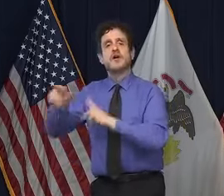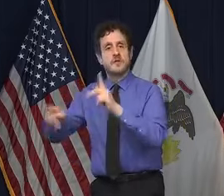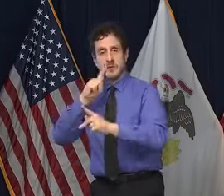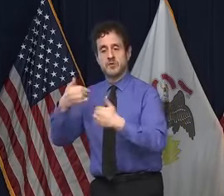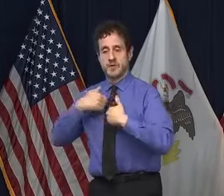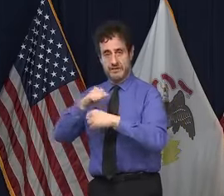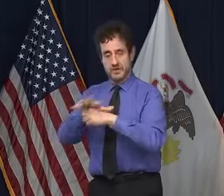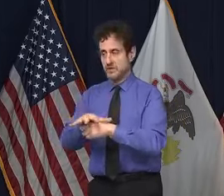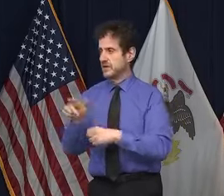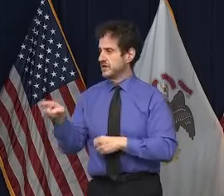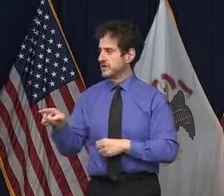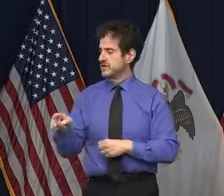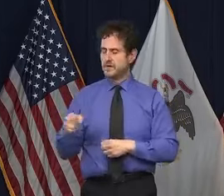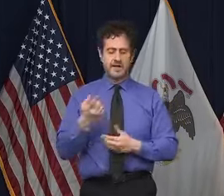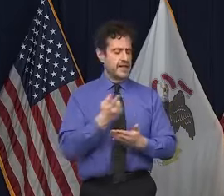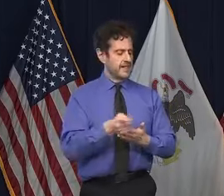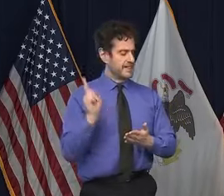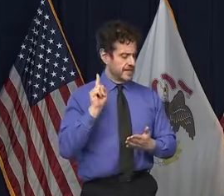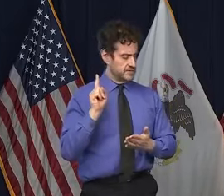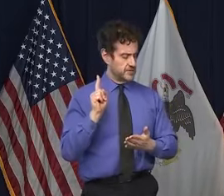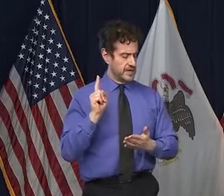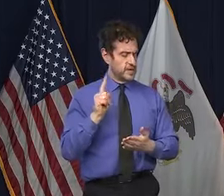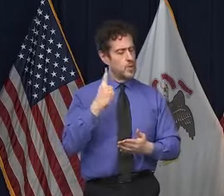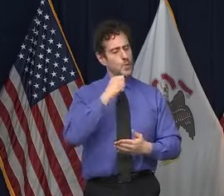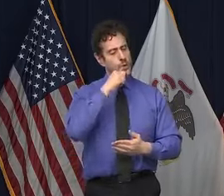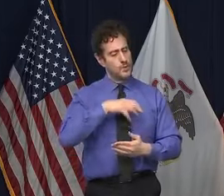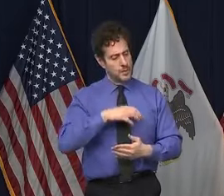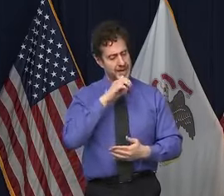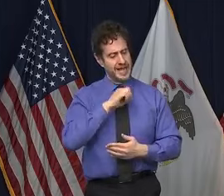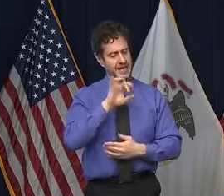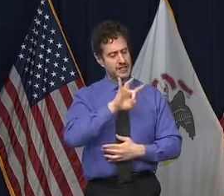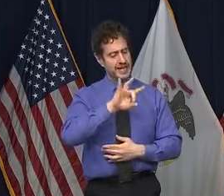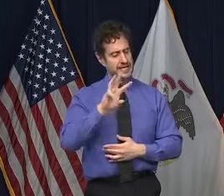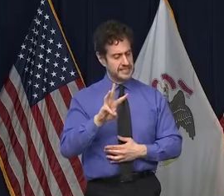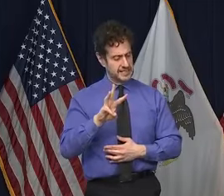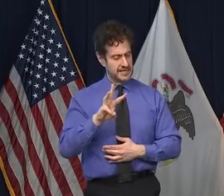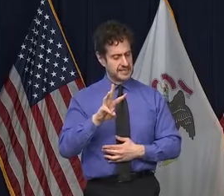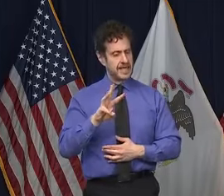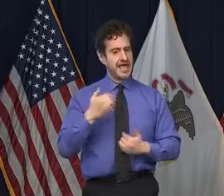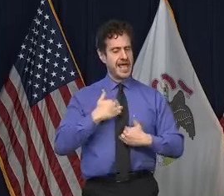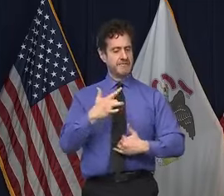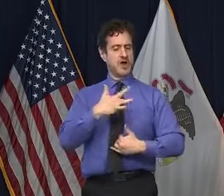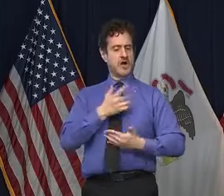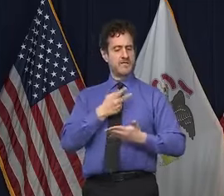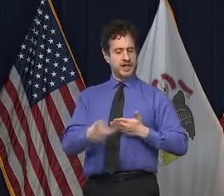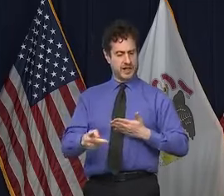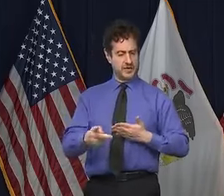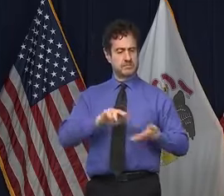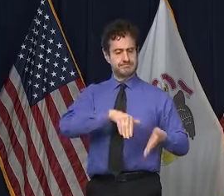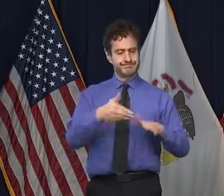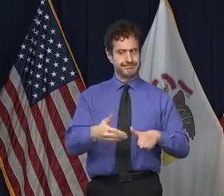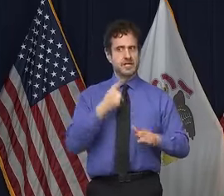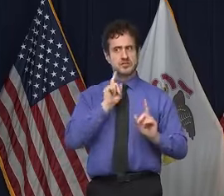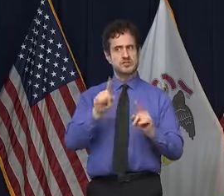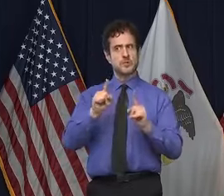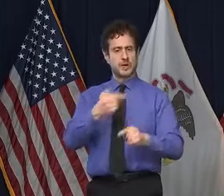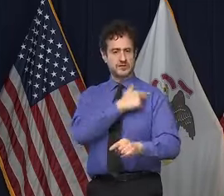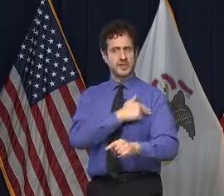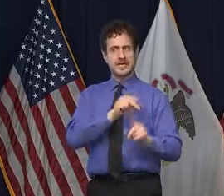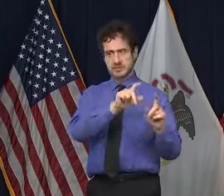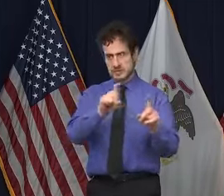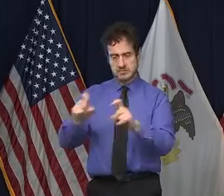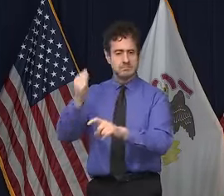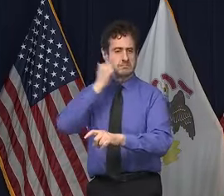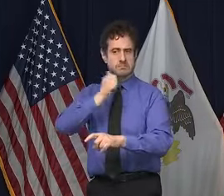last week an 86-year-old woman died from congenital heart failure. She was tested at the hospital on a daily basis, as always,